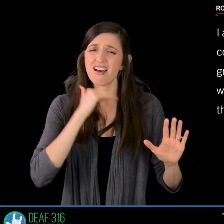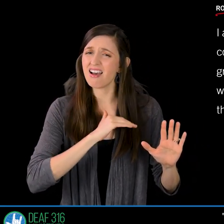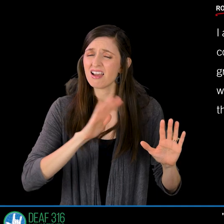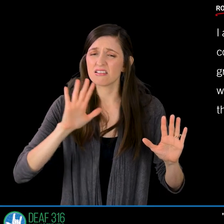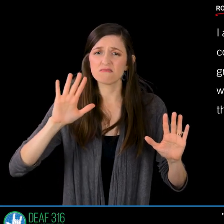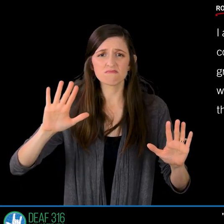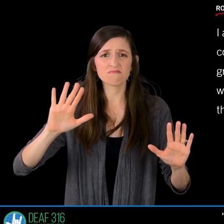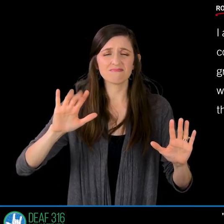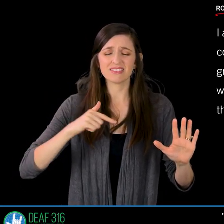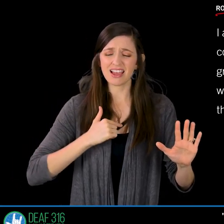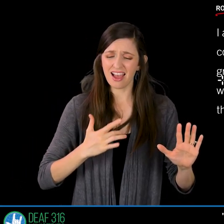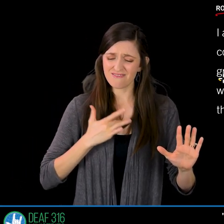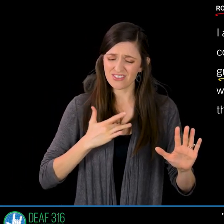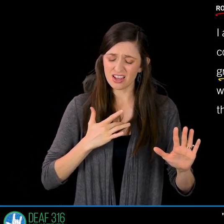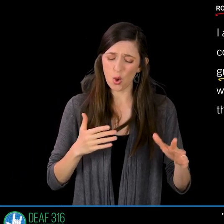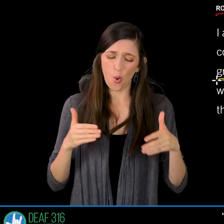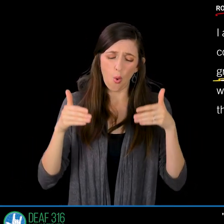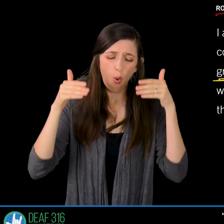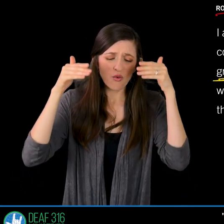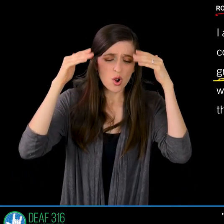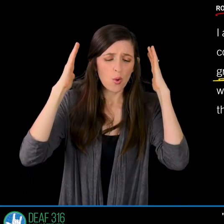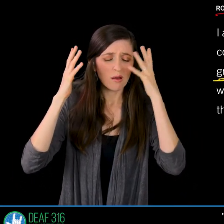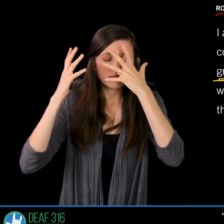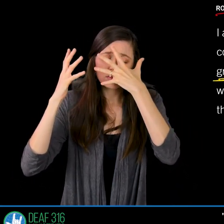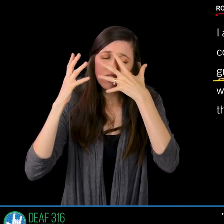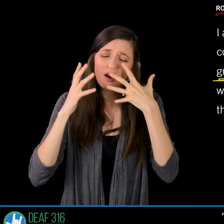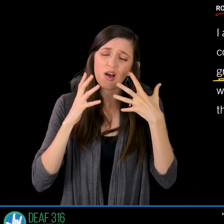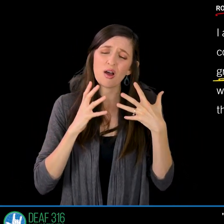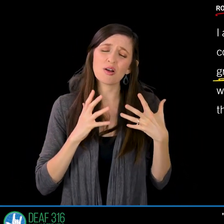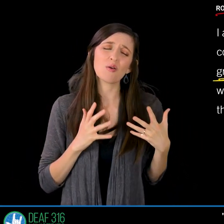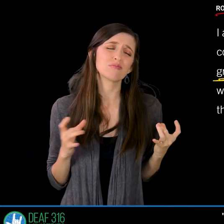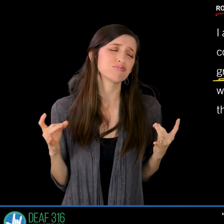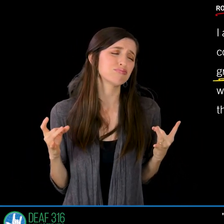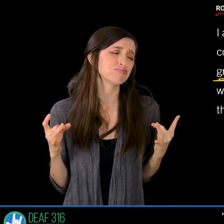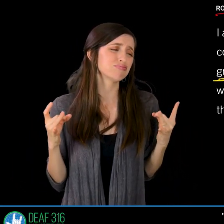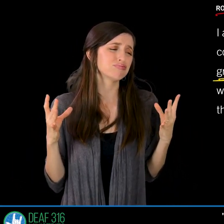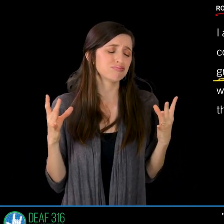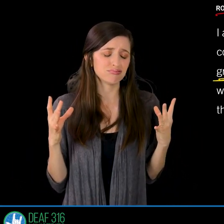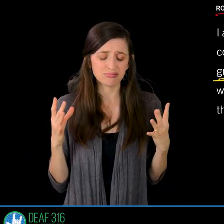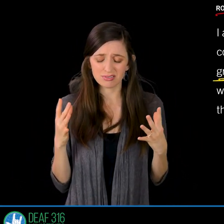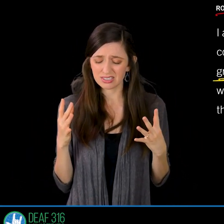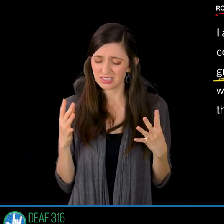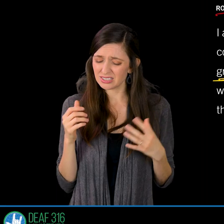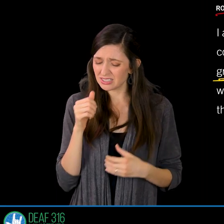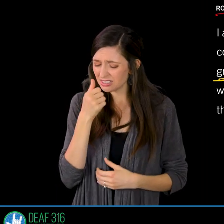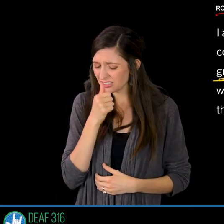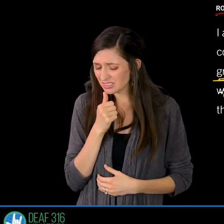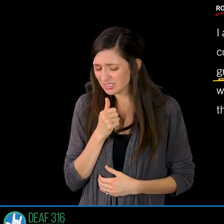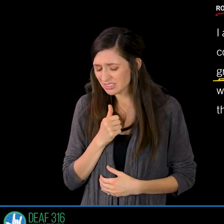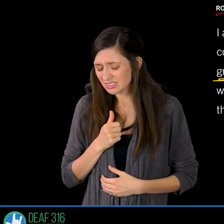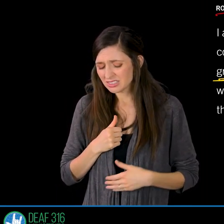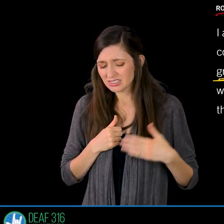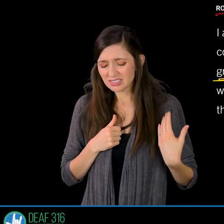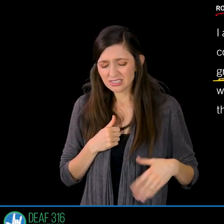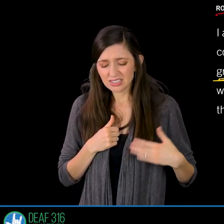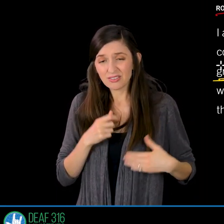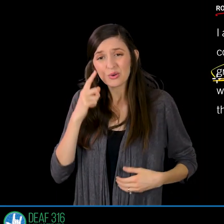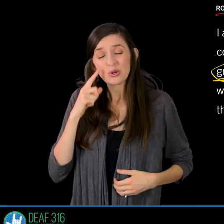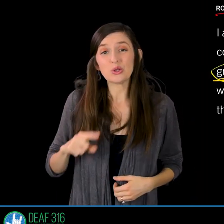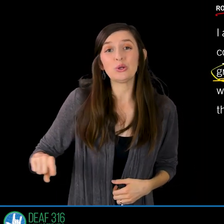that I have great sorrow and unceasing anguish that's an incredible phrase great not